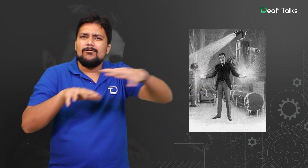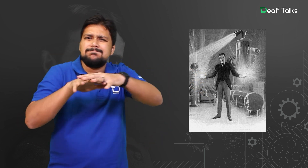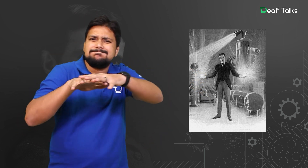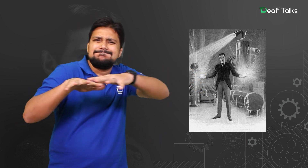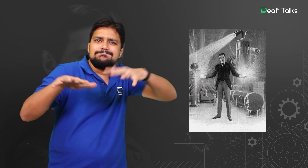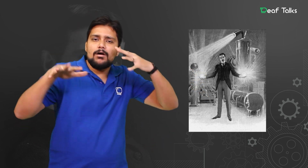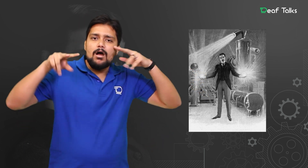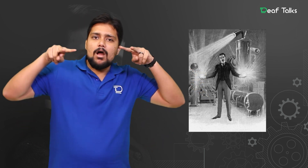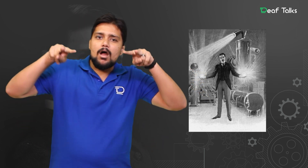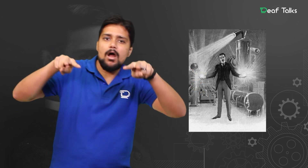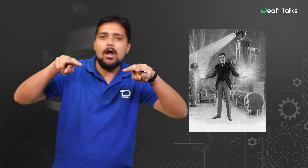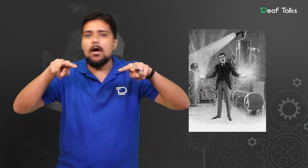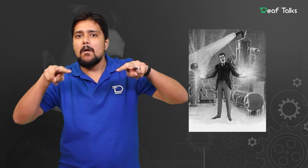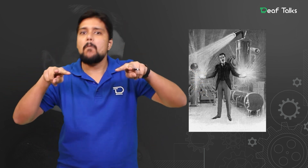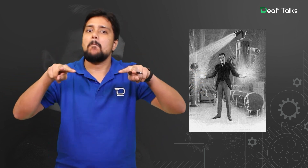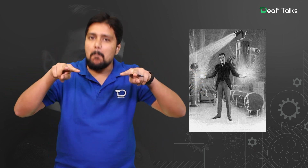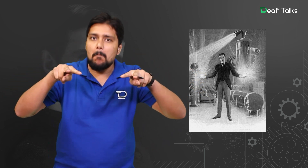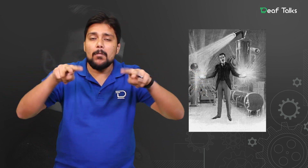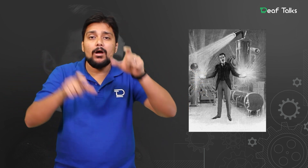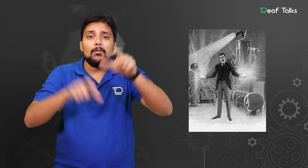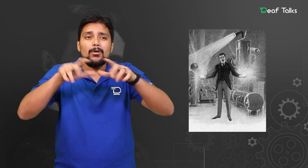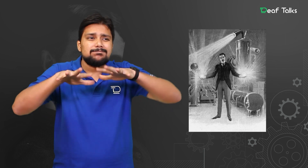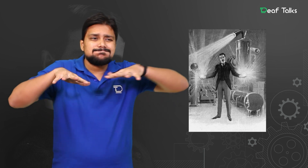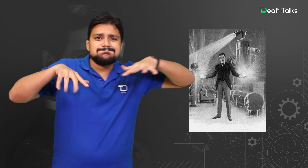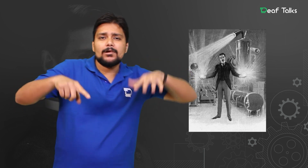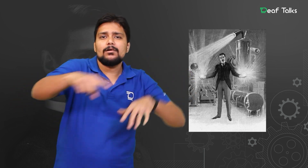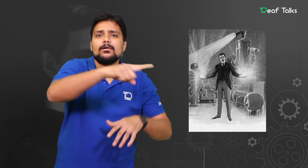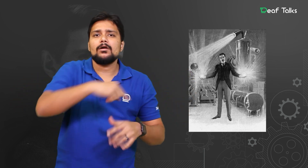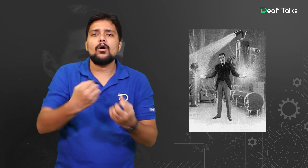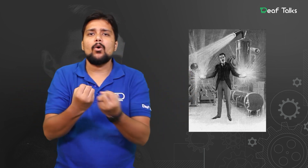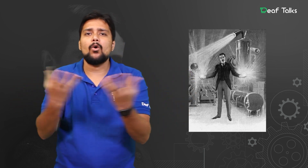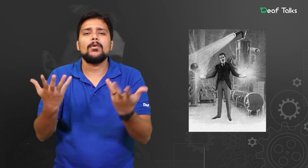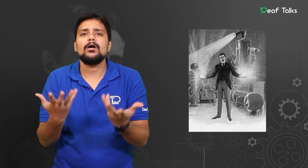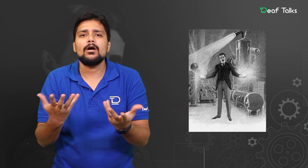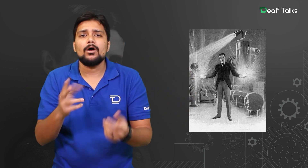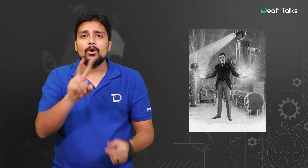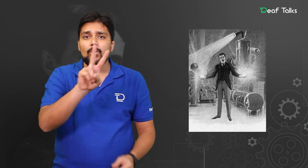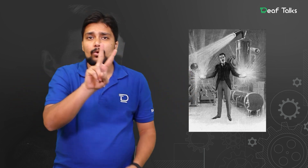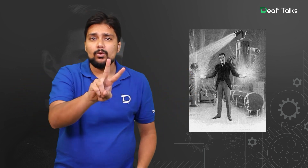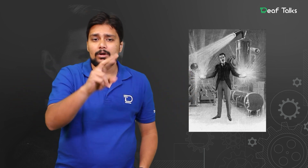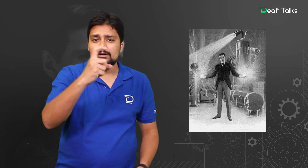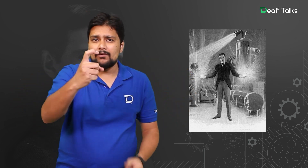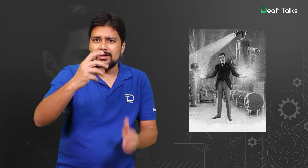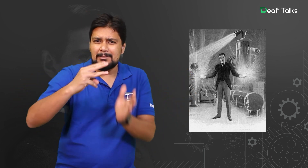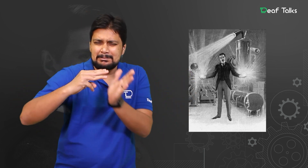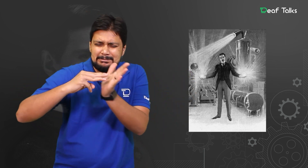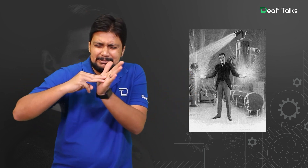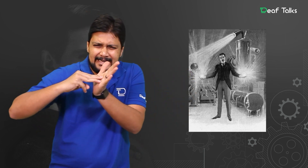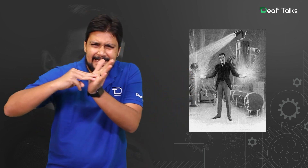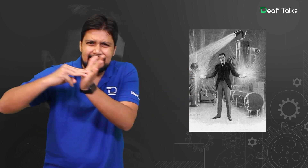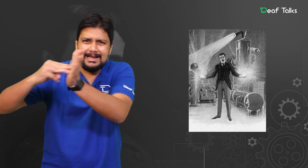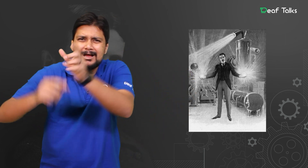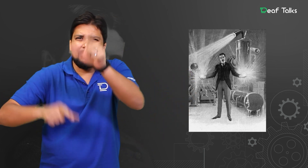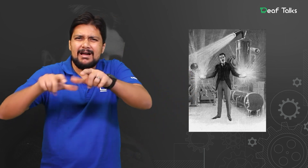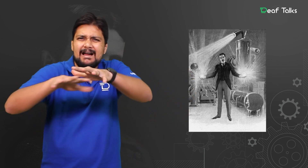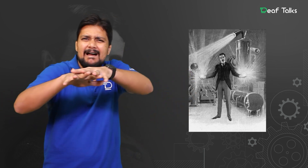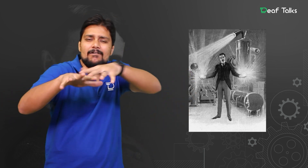Tesla was clear to the 27 million people who attended and saw that alternating